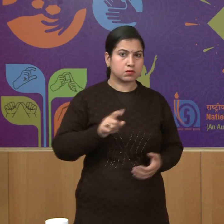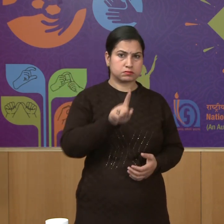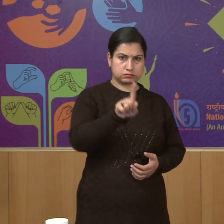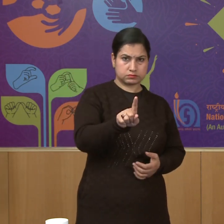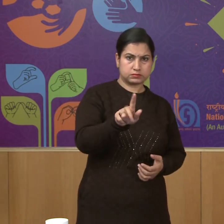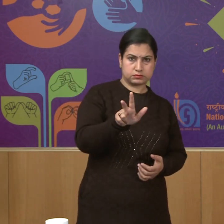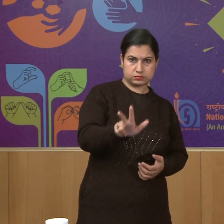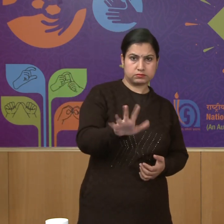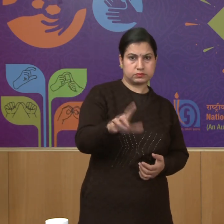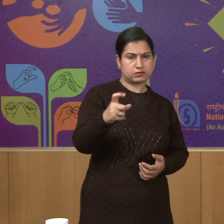revolt